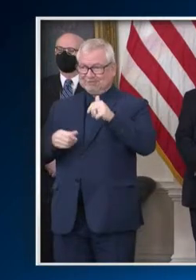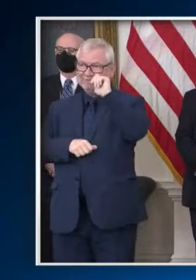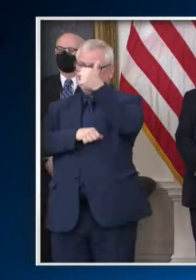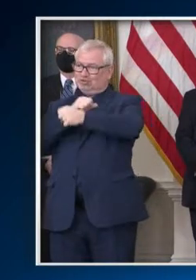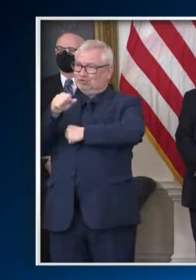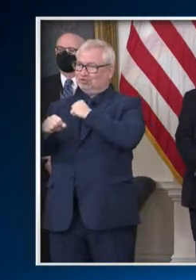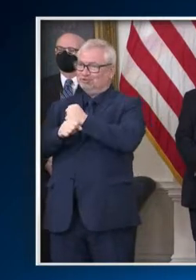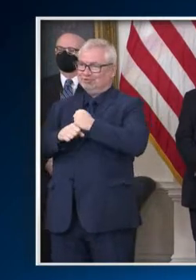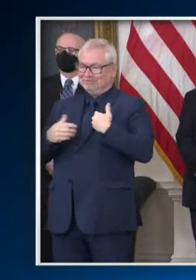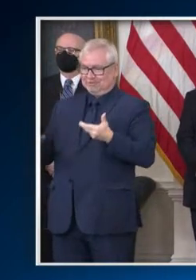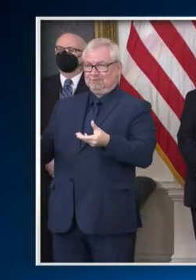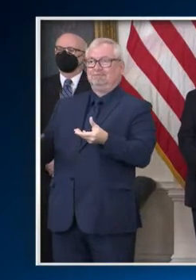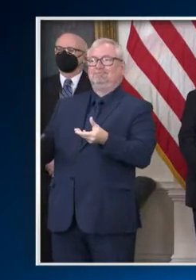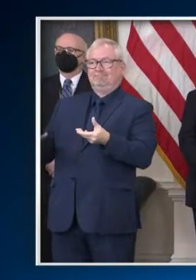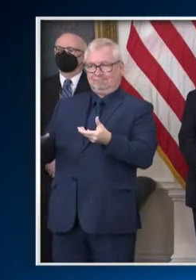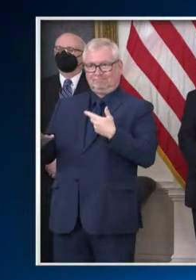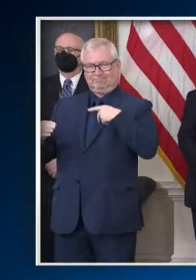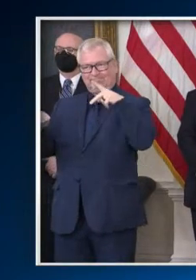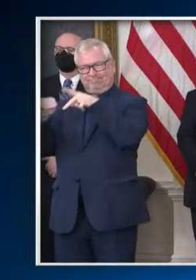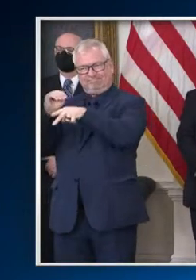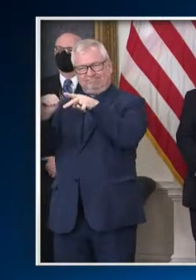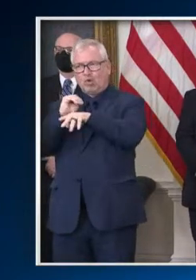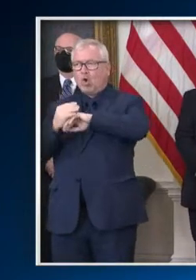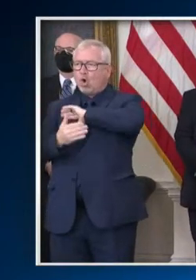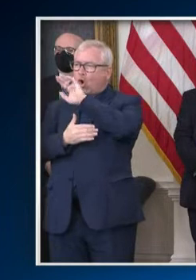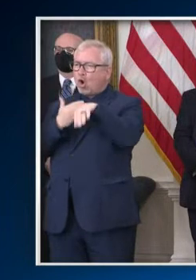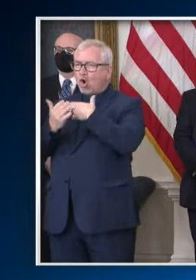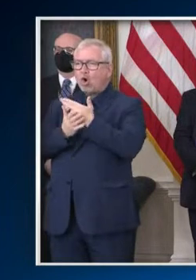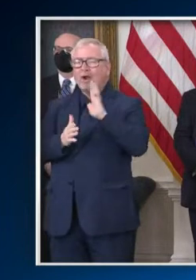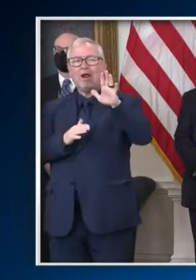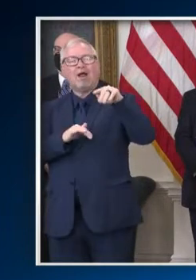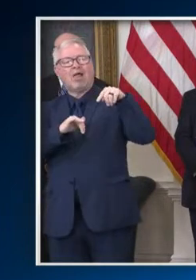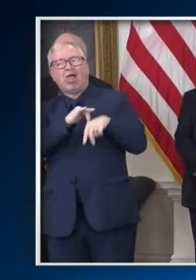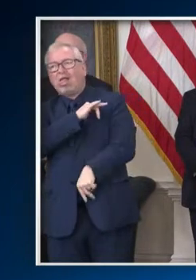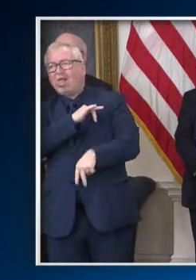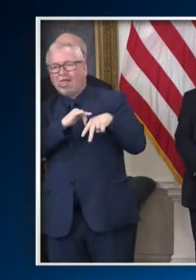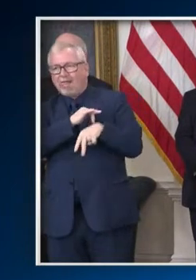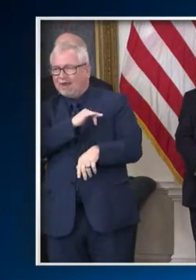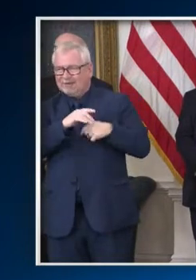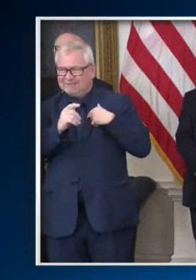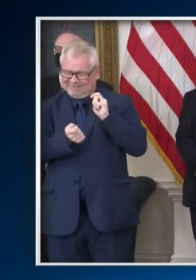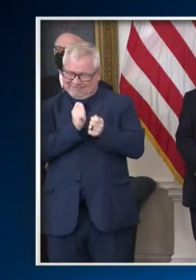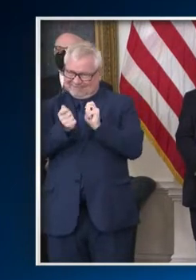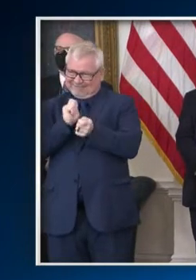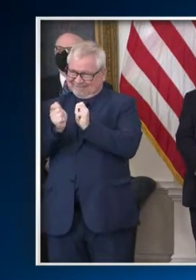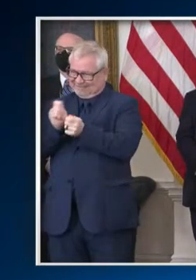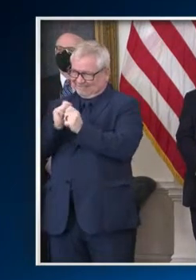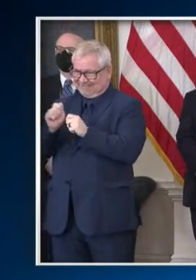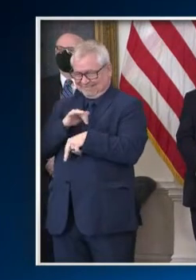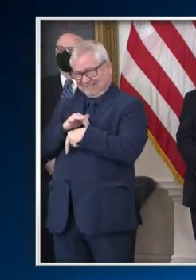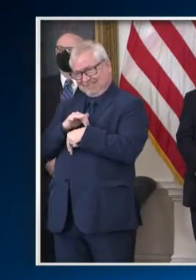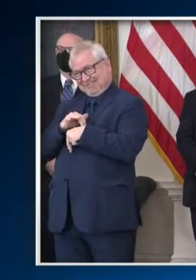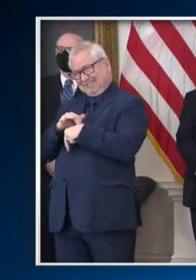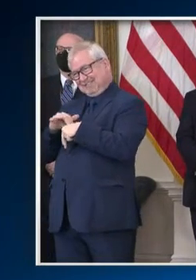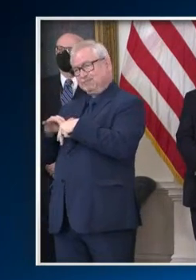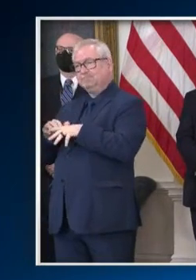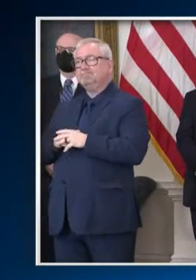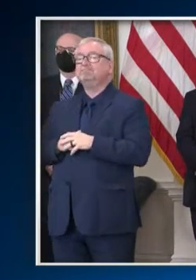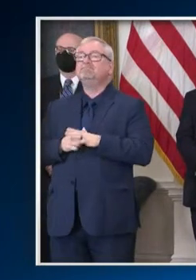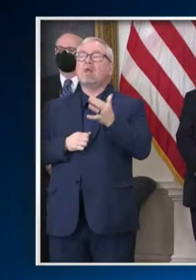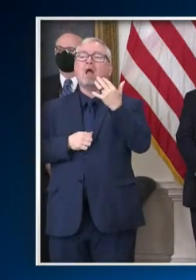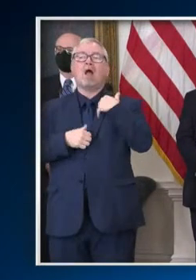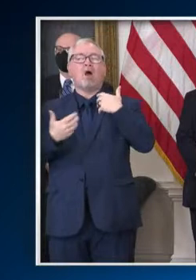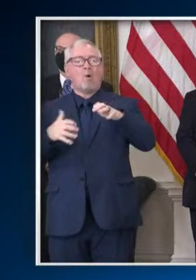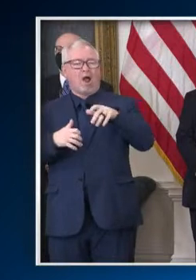all of the structural deficit which we inherited. Instead of raiding special funds and resorting to